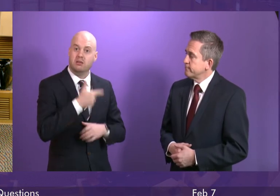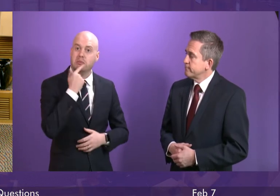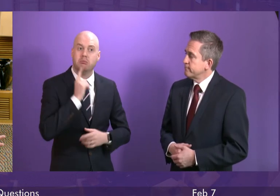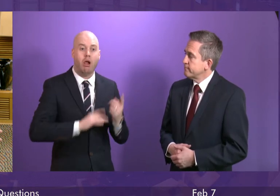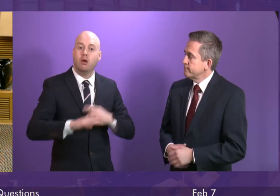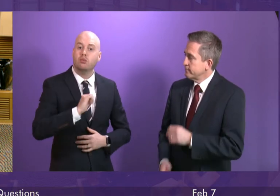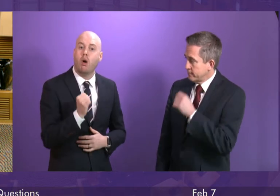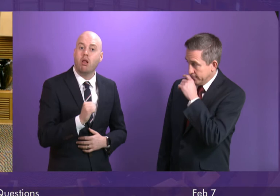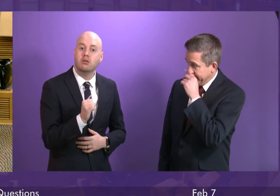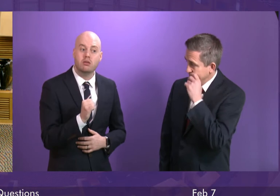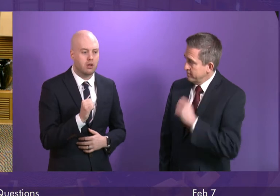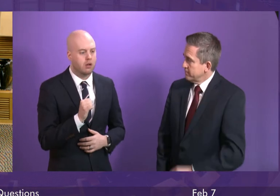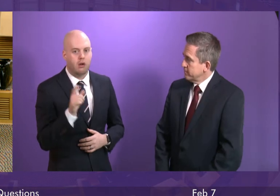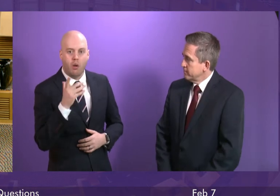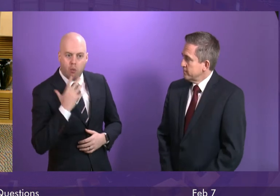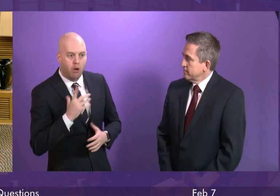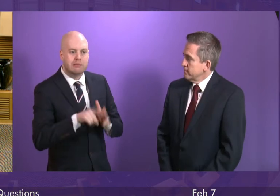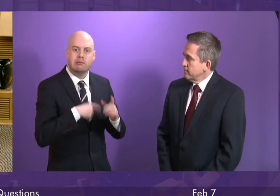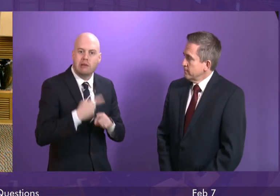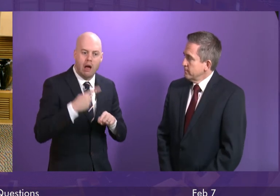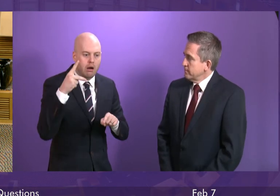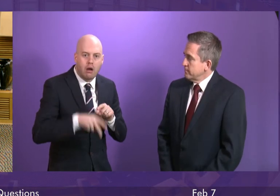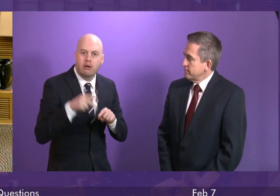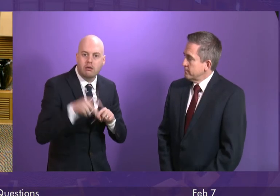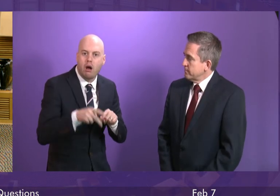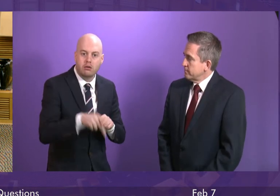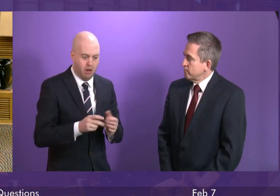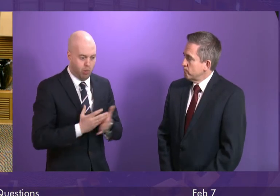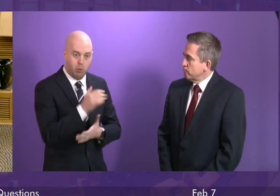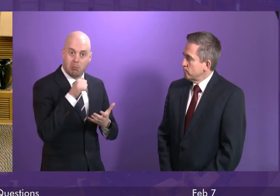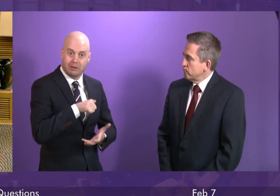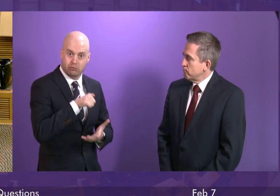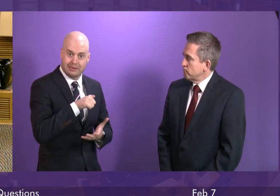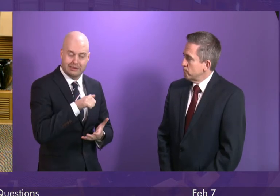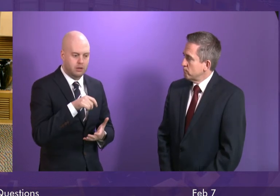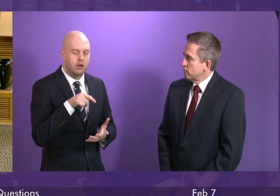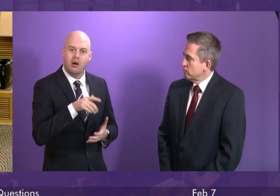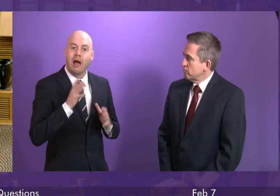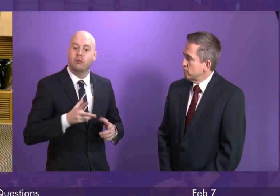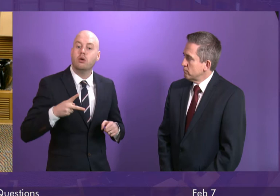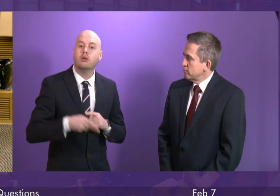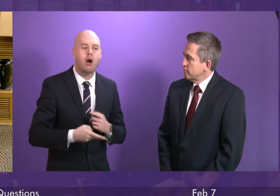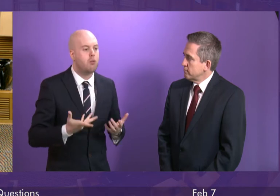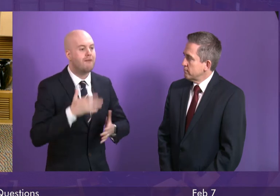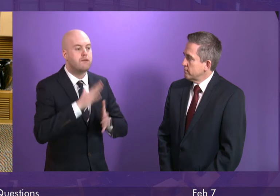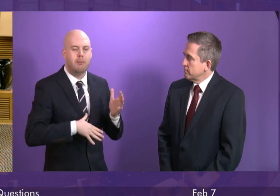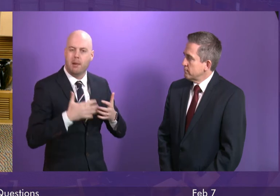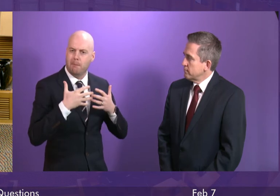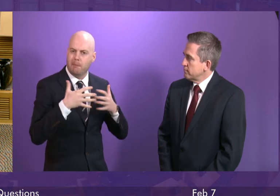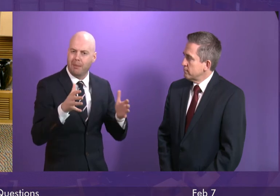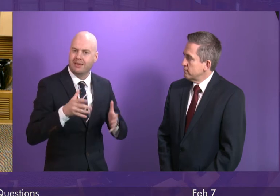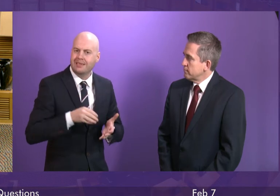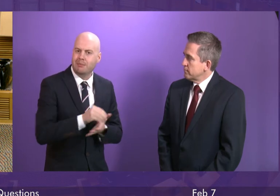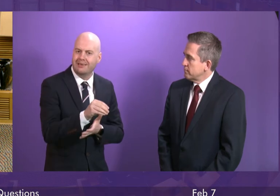applying the tax cuts that he wants to apply in the budget, a cut in public spending of £500